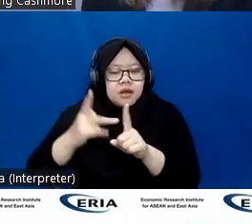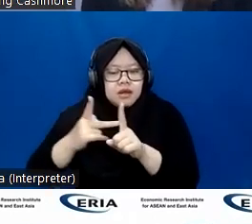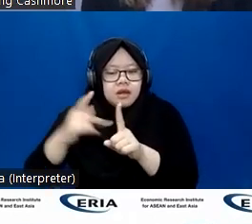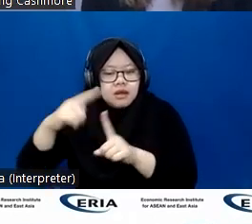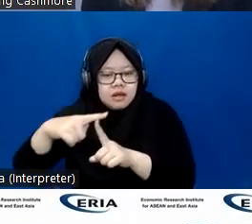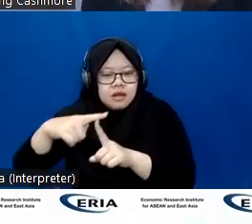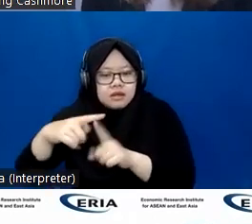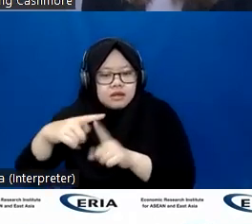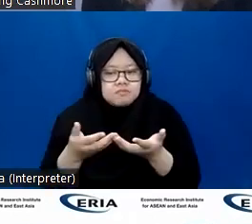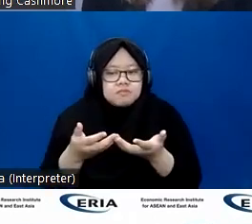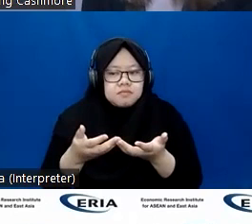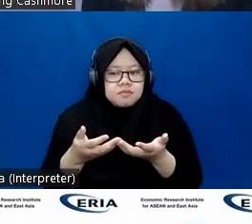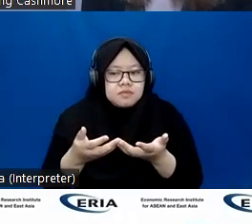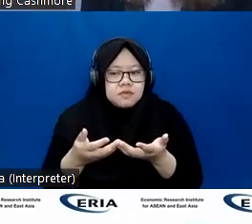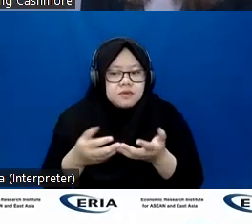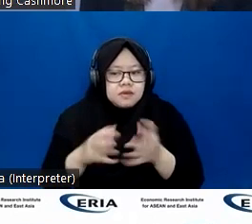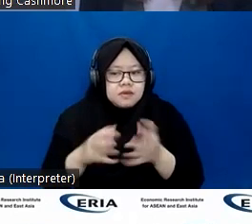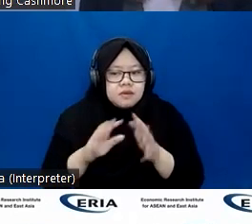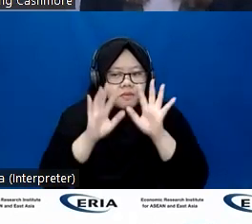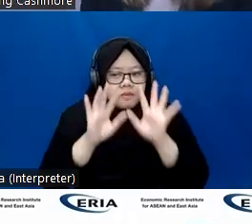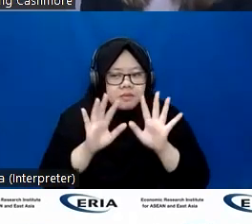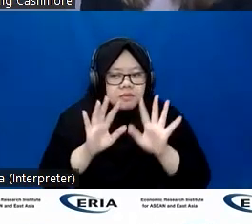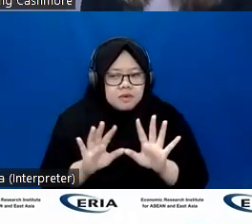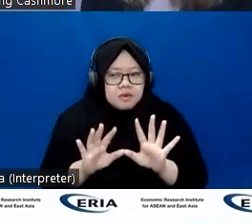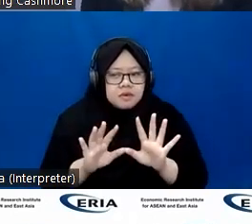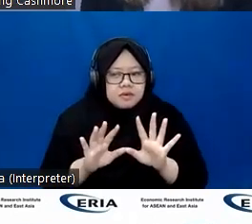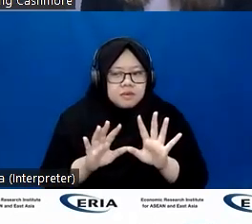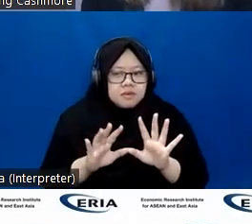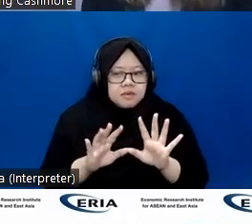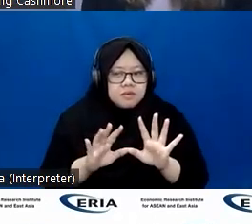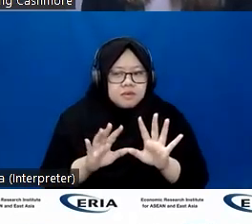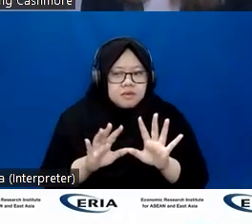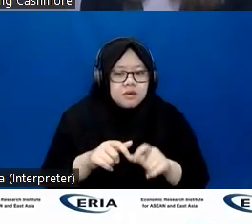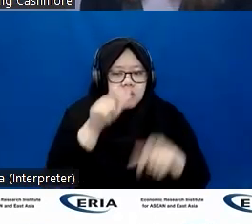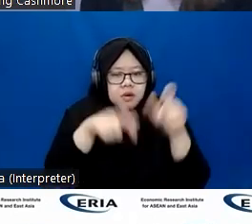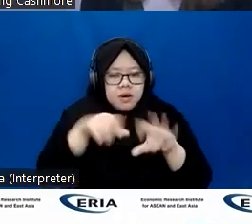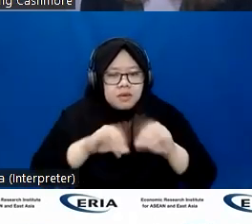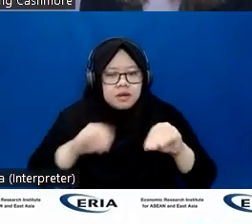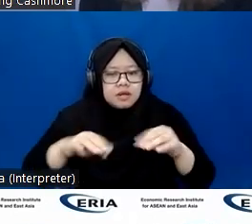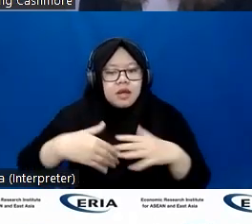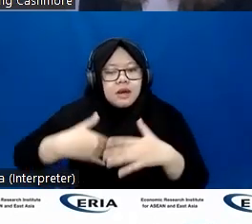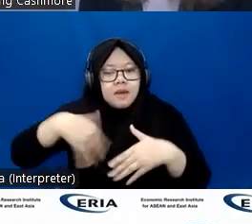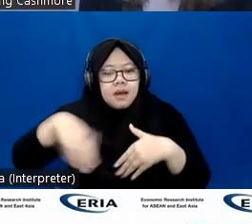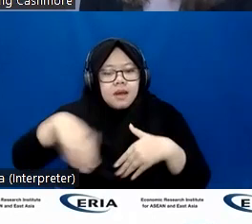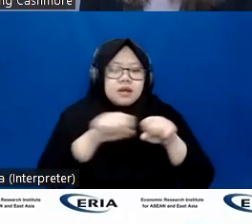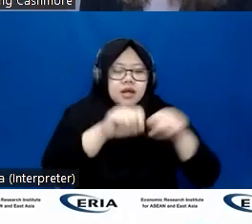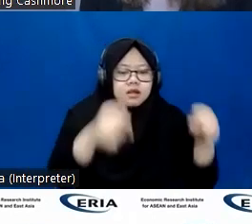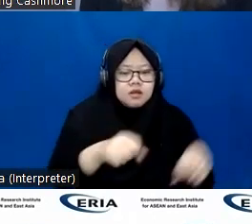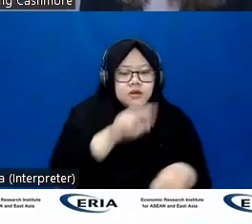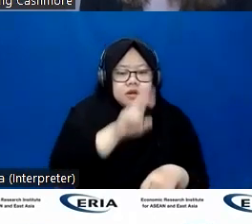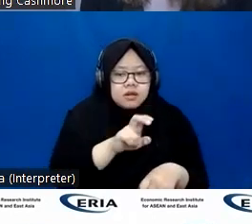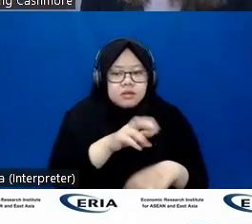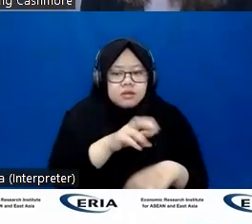more employers calling people back to the office, so there are concerns that those gains have been lost. And also that people with